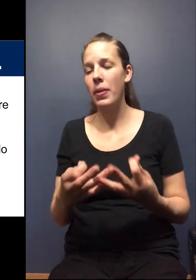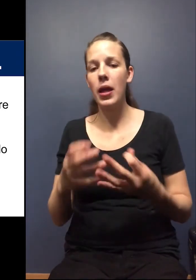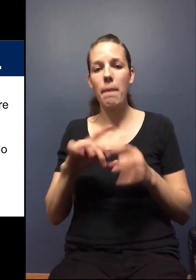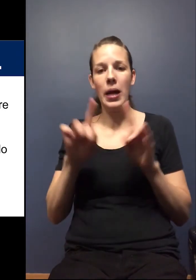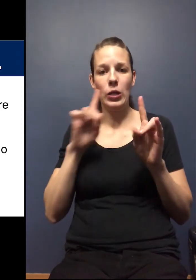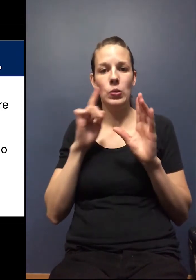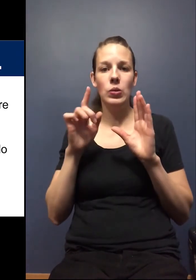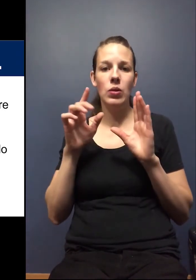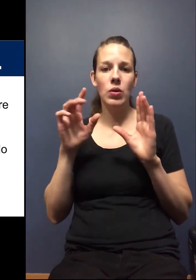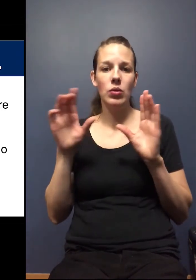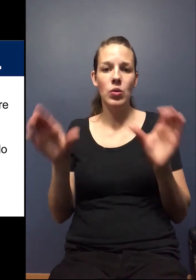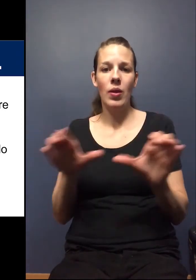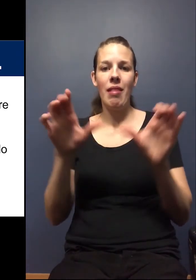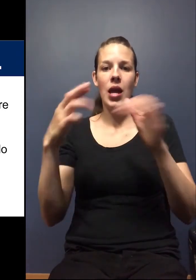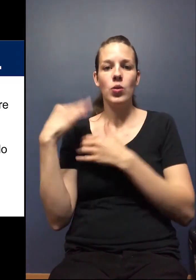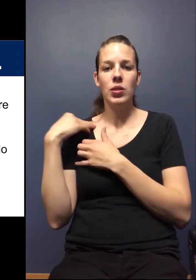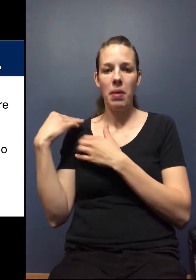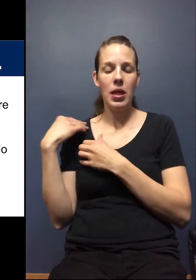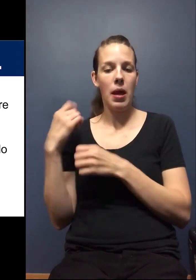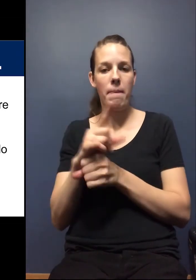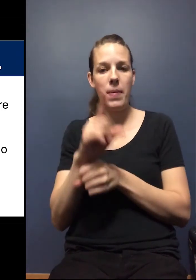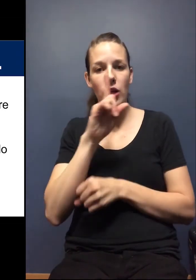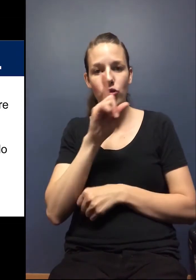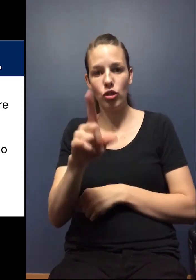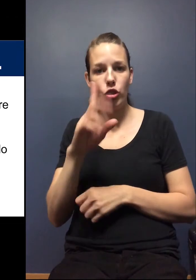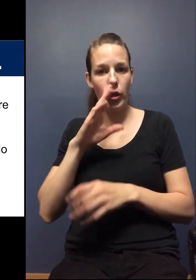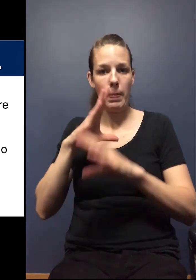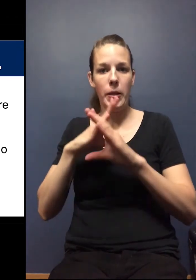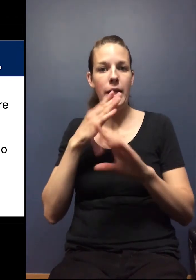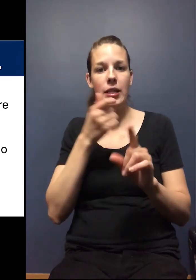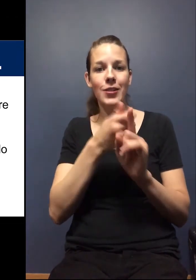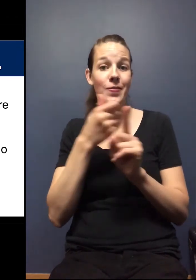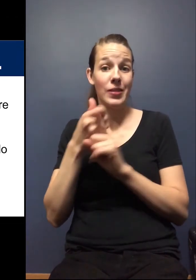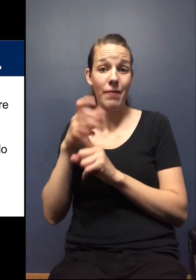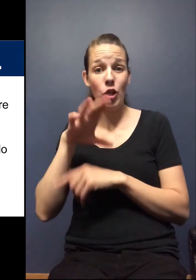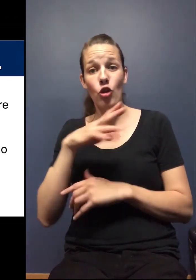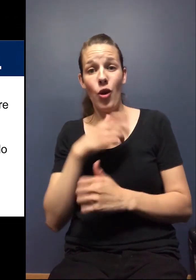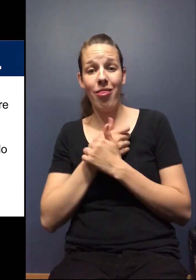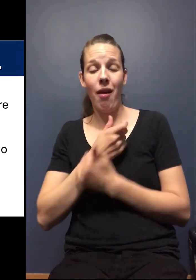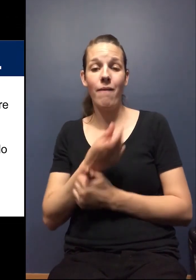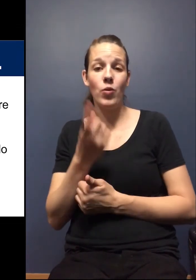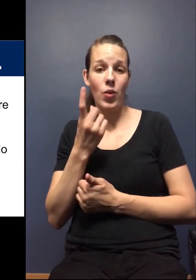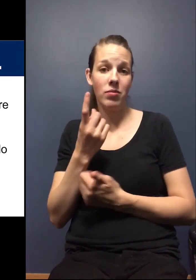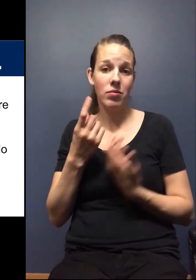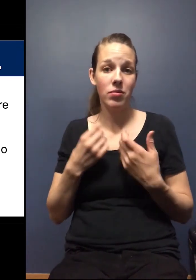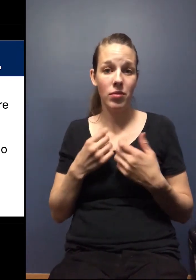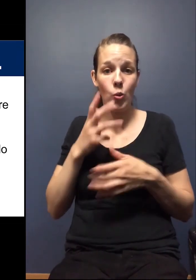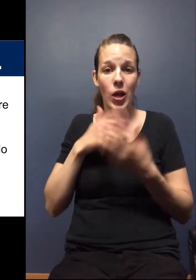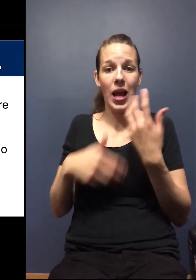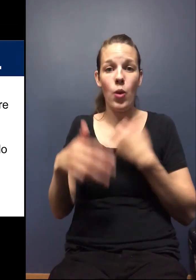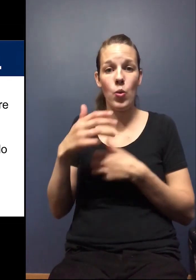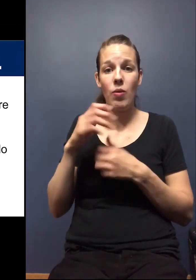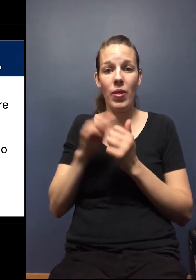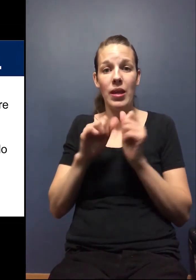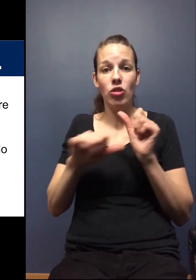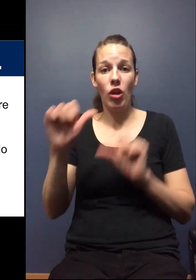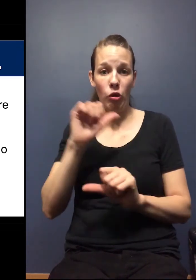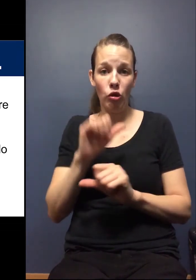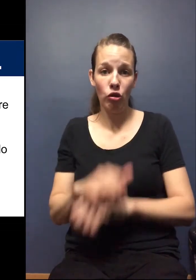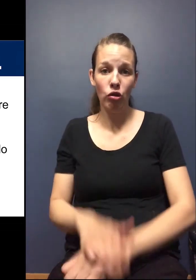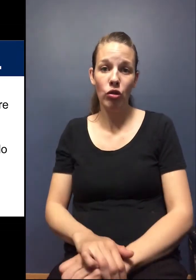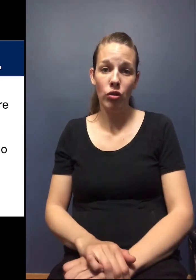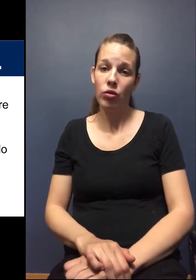but it's doing it responsibly and ensuring that you are protecting yourself and your loved ones when you are interacting with one another.